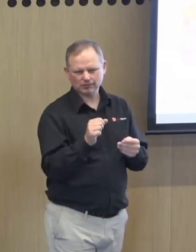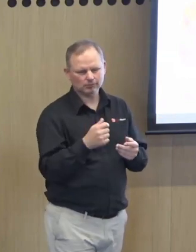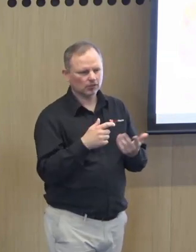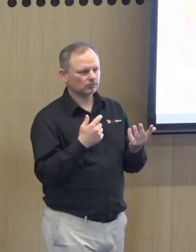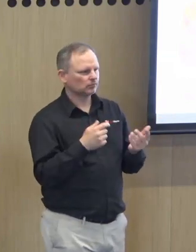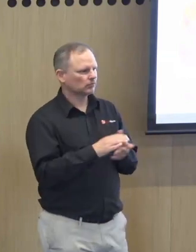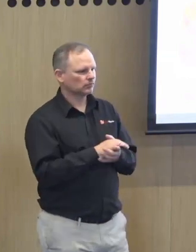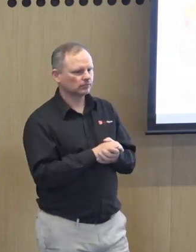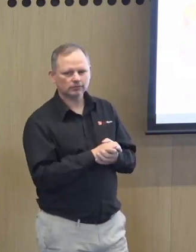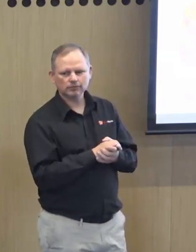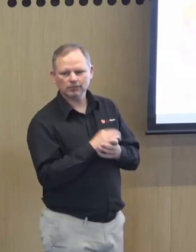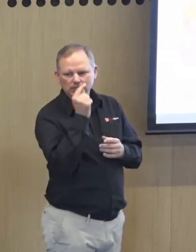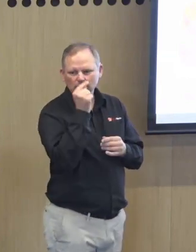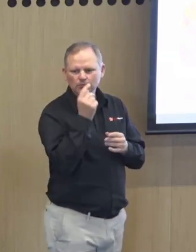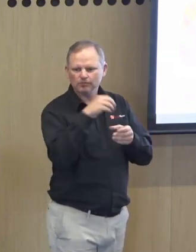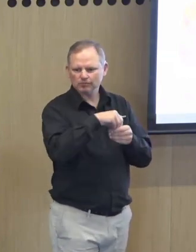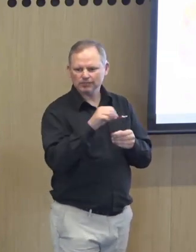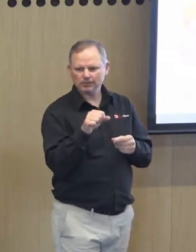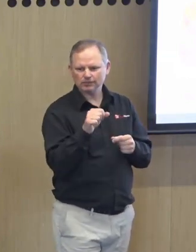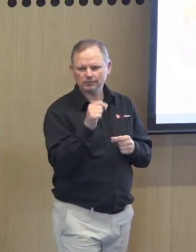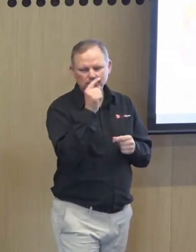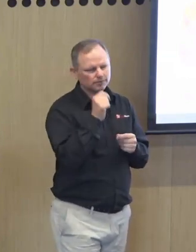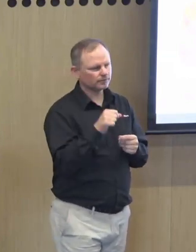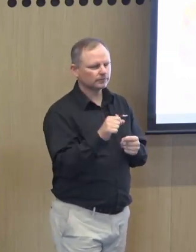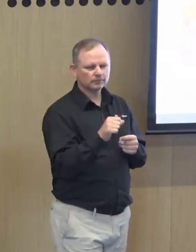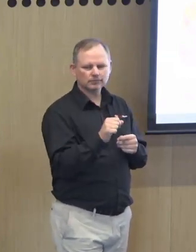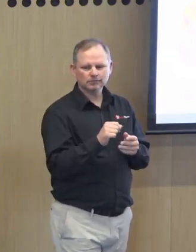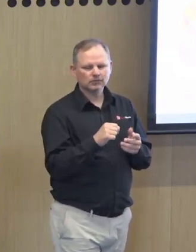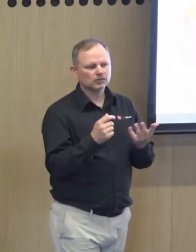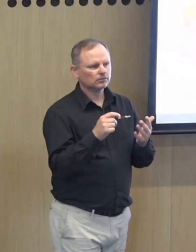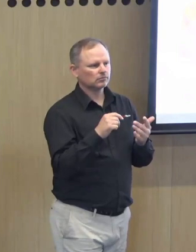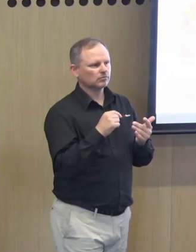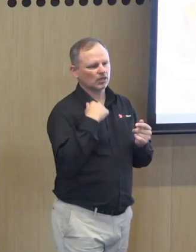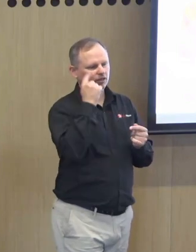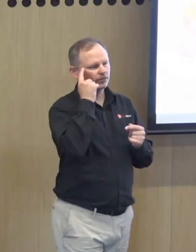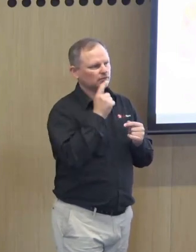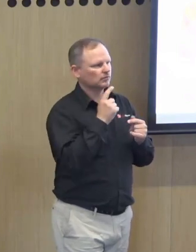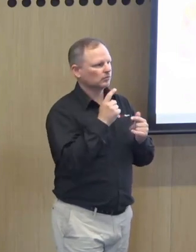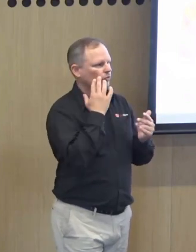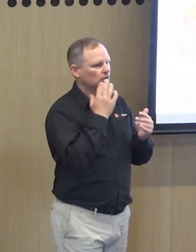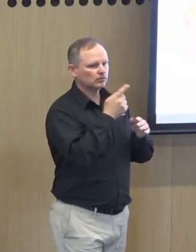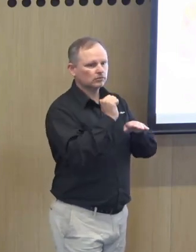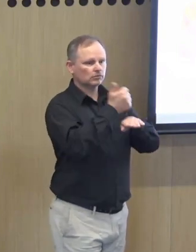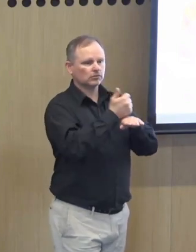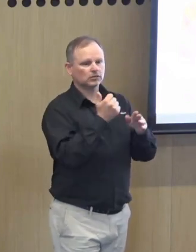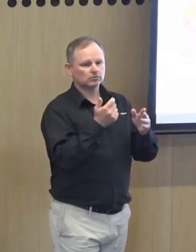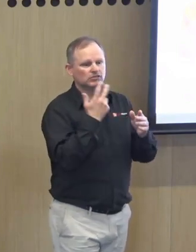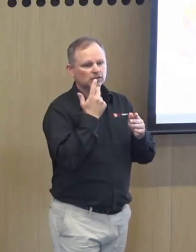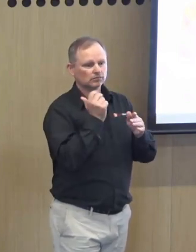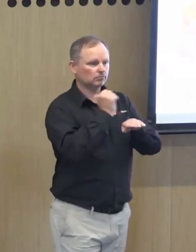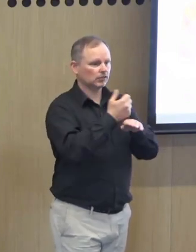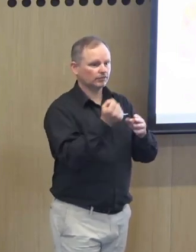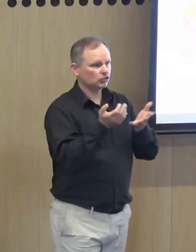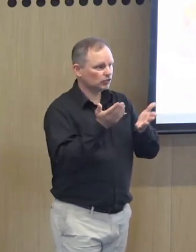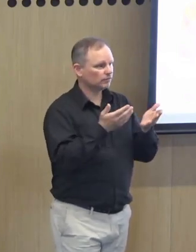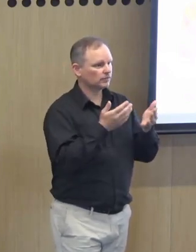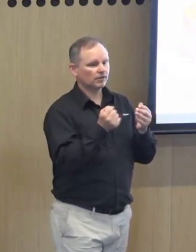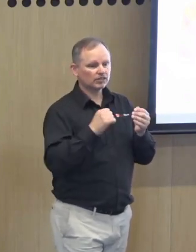health now that that falls within that and yes absolutely that they would form part of the uh the approach when we do eventually set up a